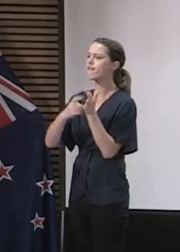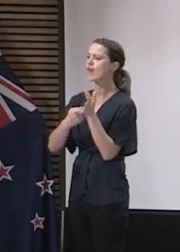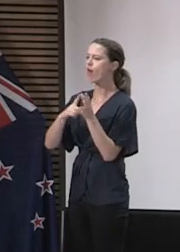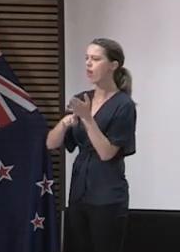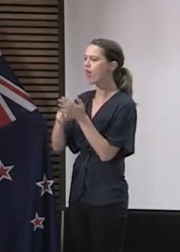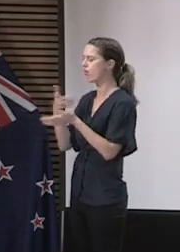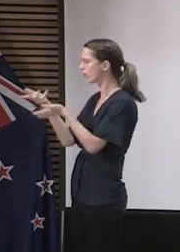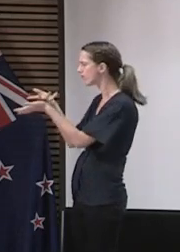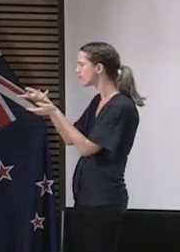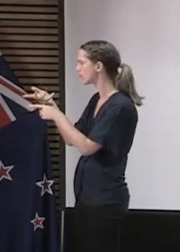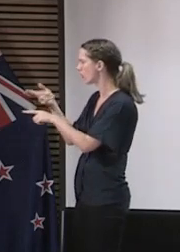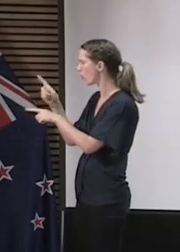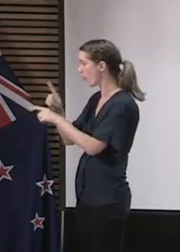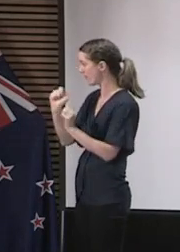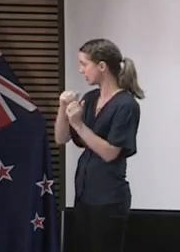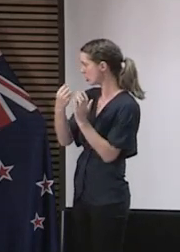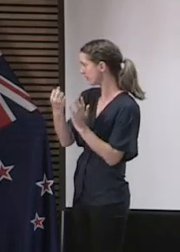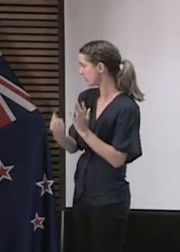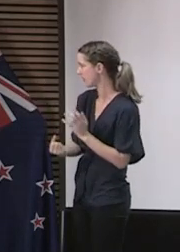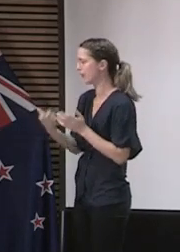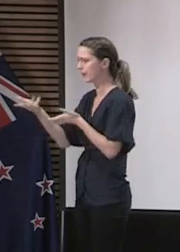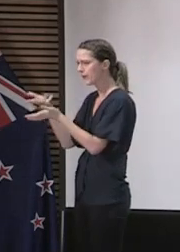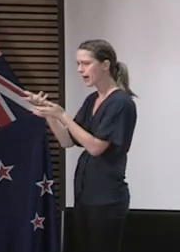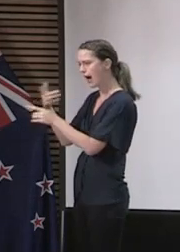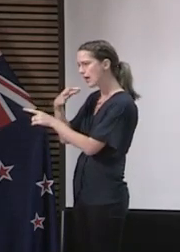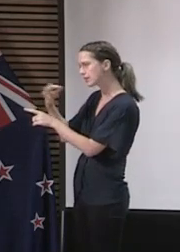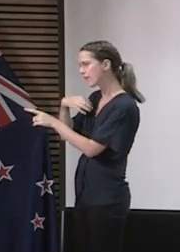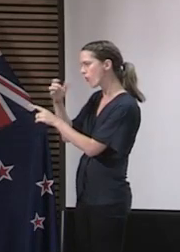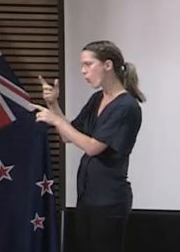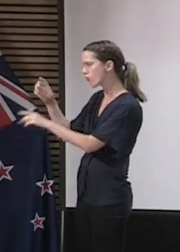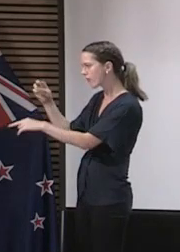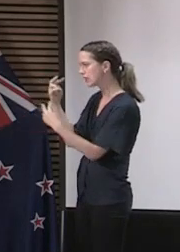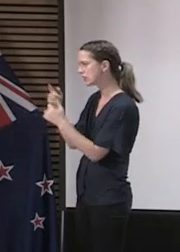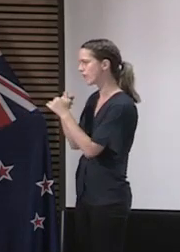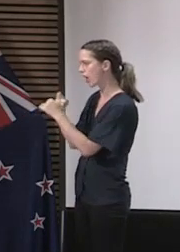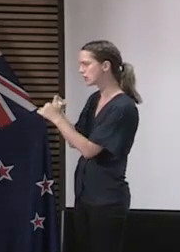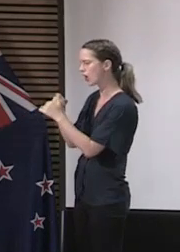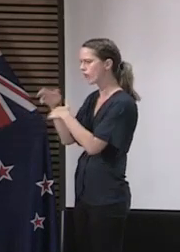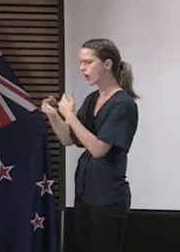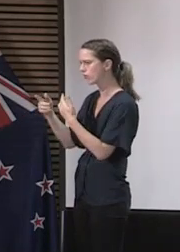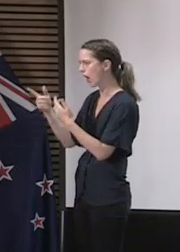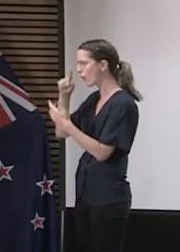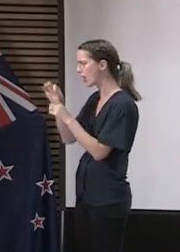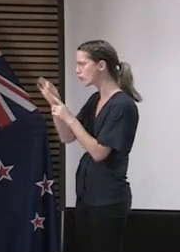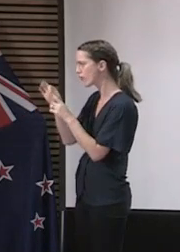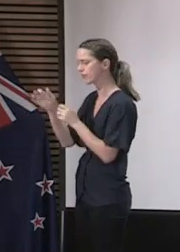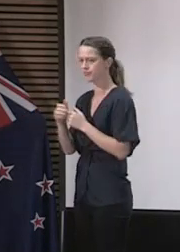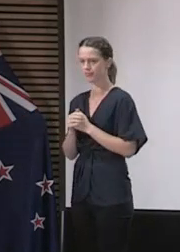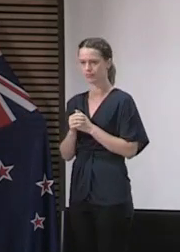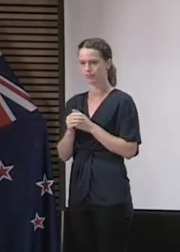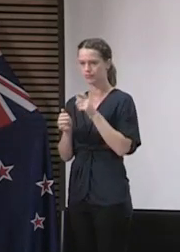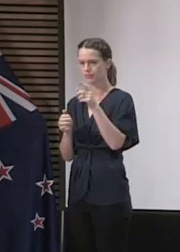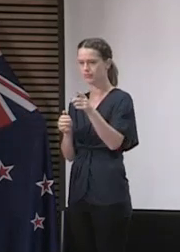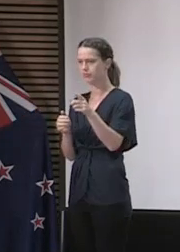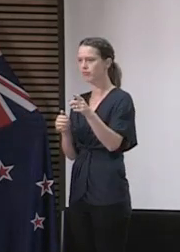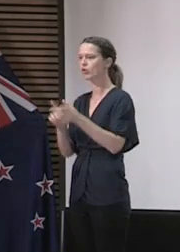been completed, and just to get her further reflections and any further suggestions she has. Are we at Gold Standard?